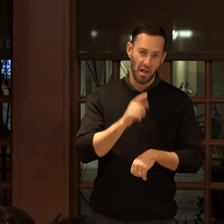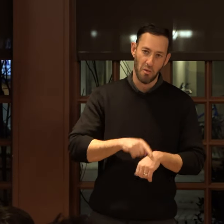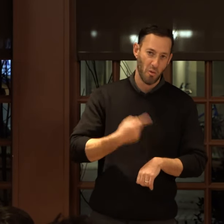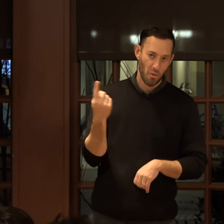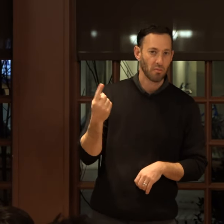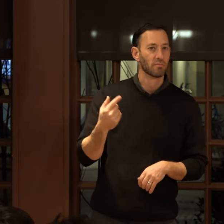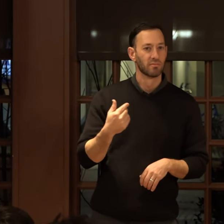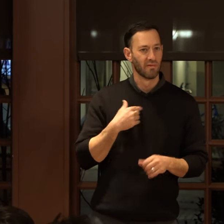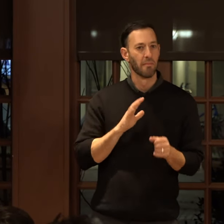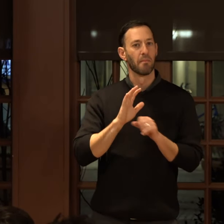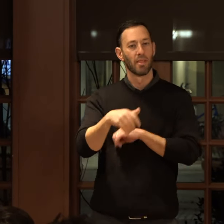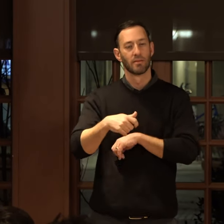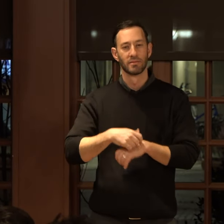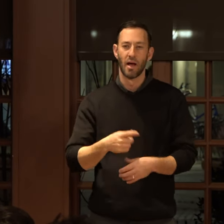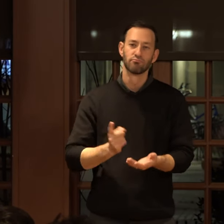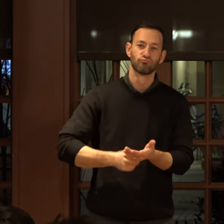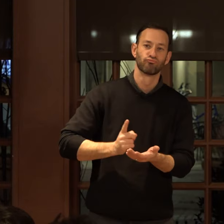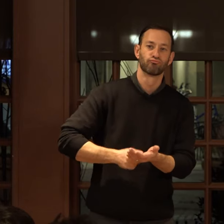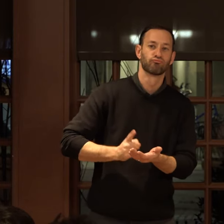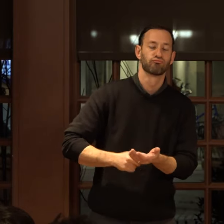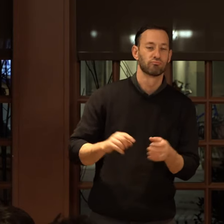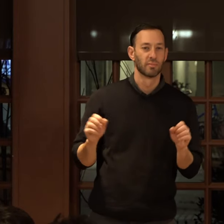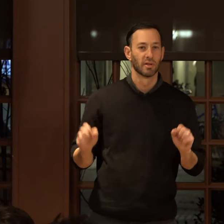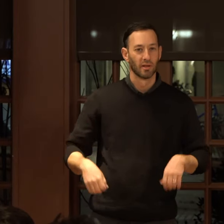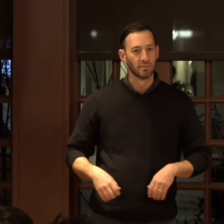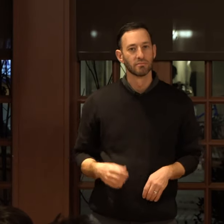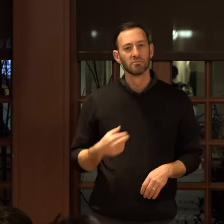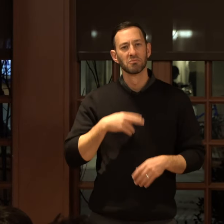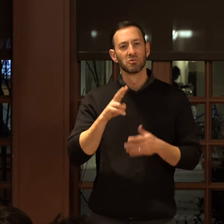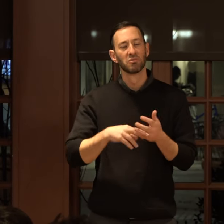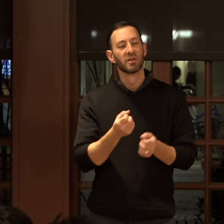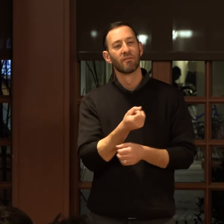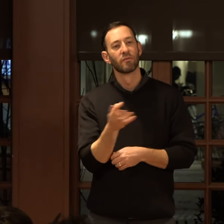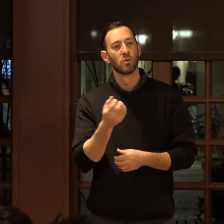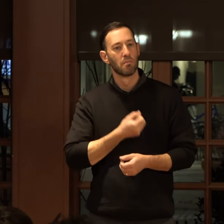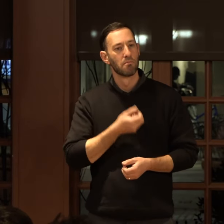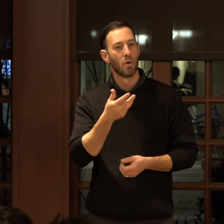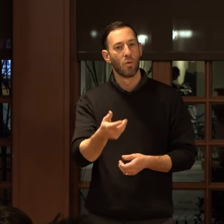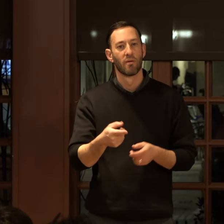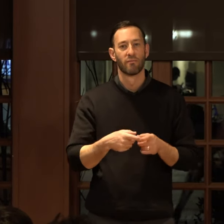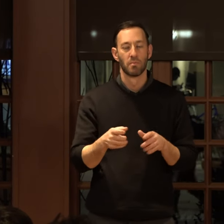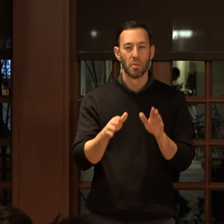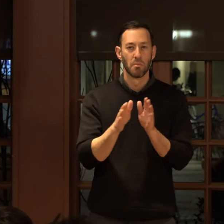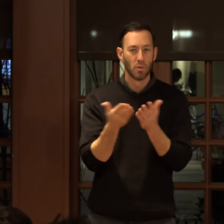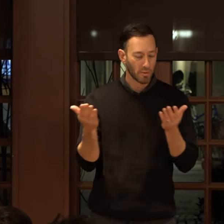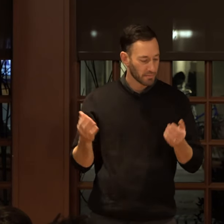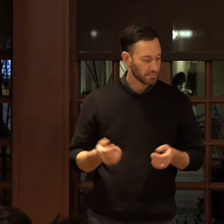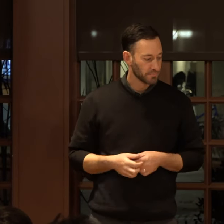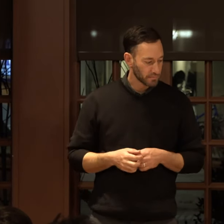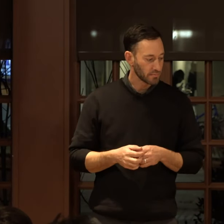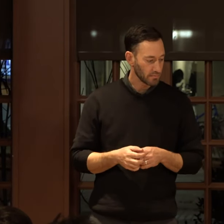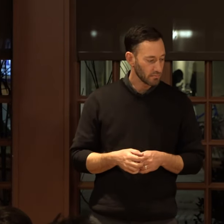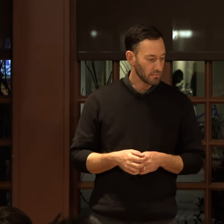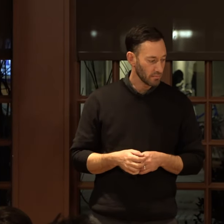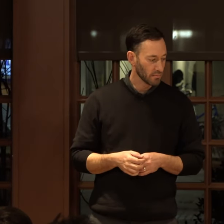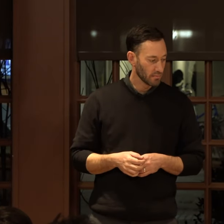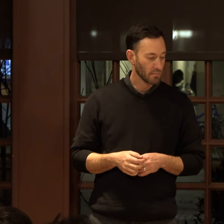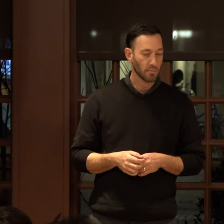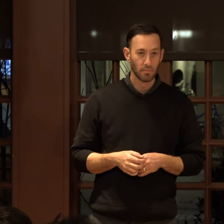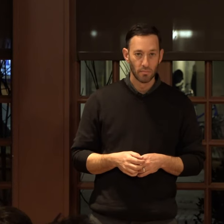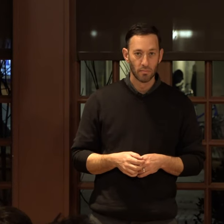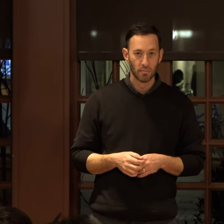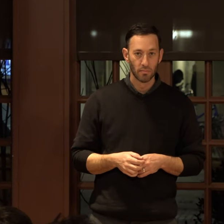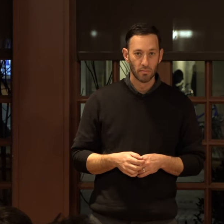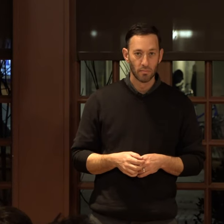so that we have lots of time to talk. I'm just going to read a few poems from the book. Last time at sea level, it's